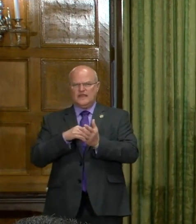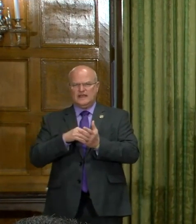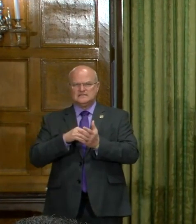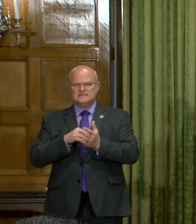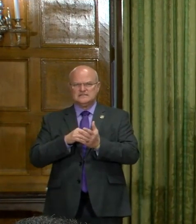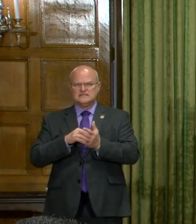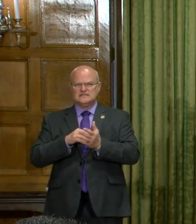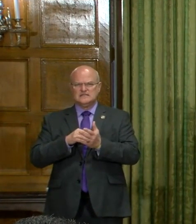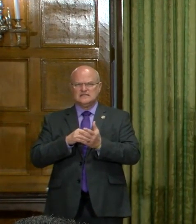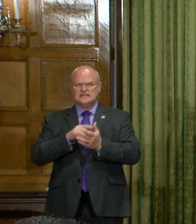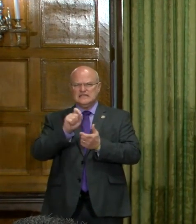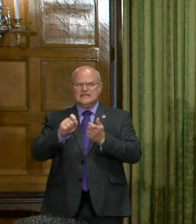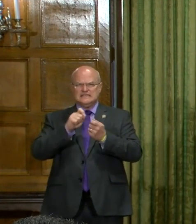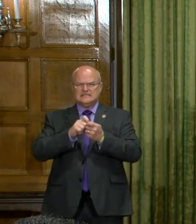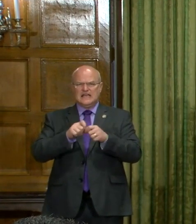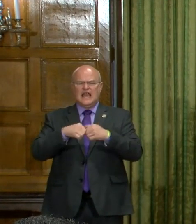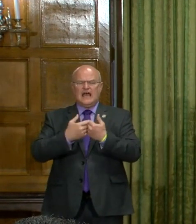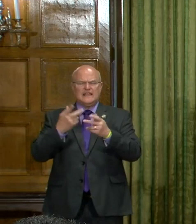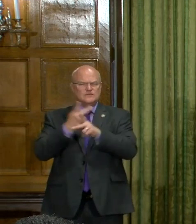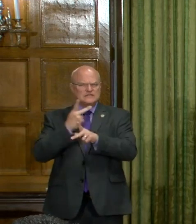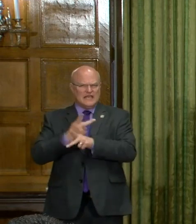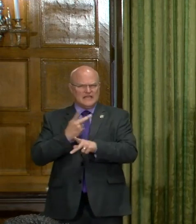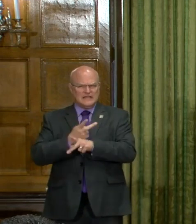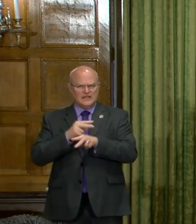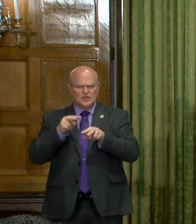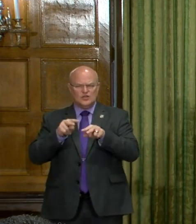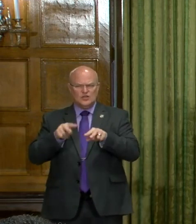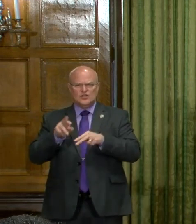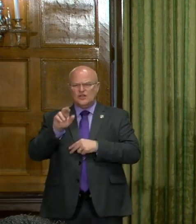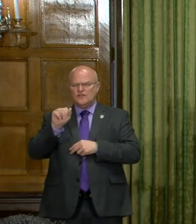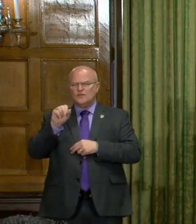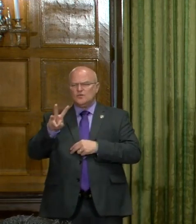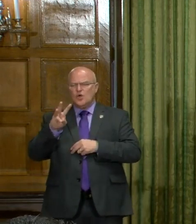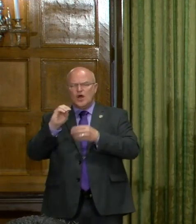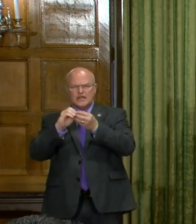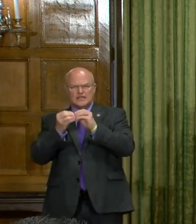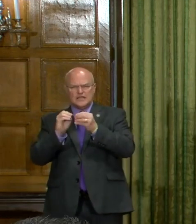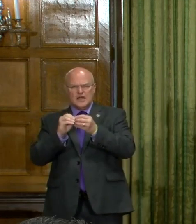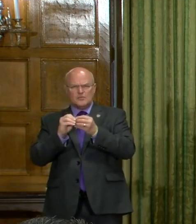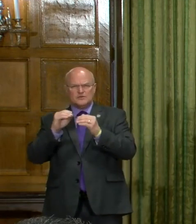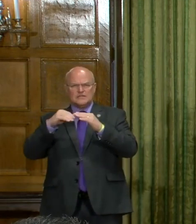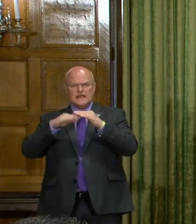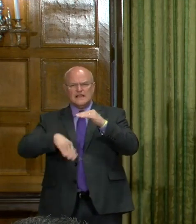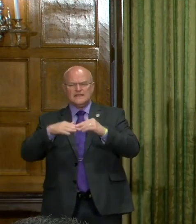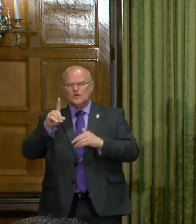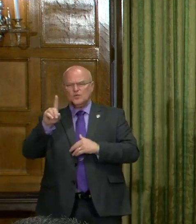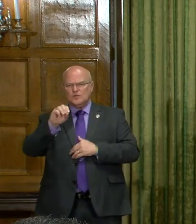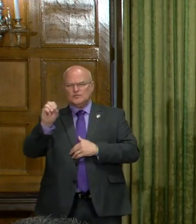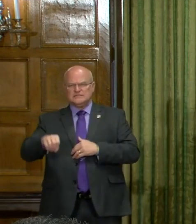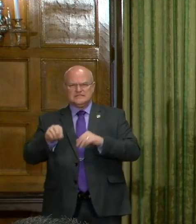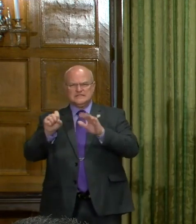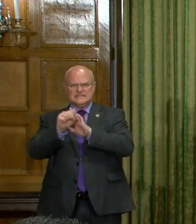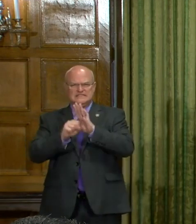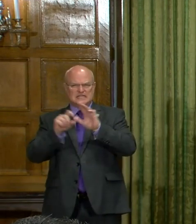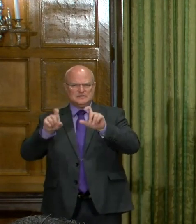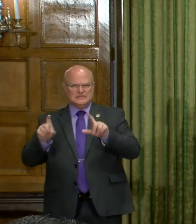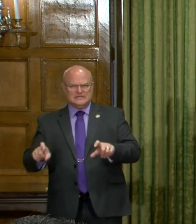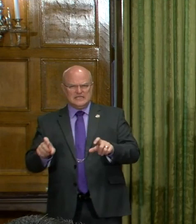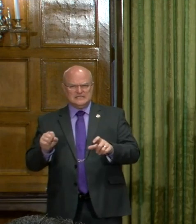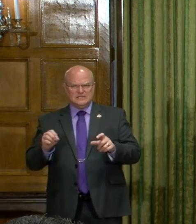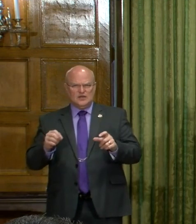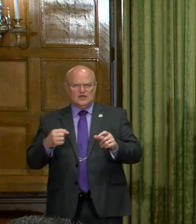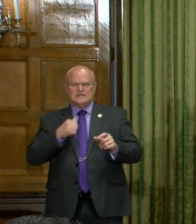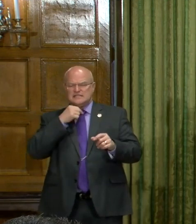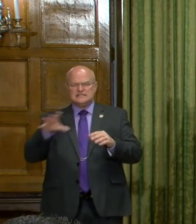Do you know exactly how that was calculated? Because looking at just the raw numbers, less than 1% of the states have been tested. So